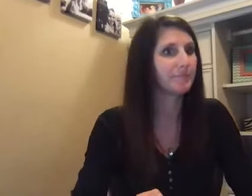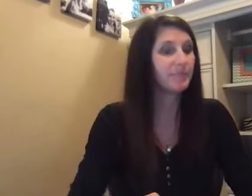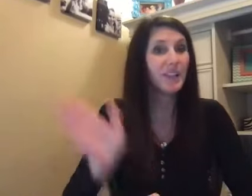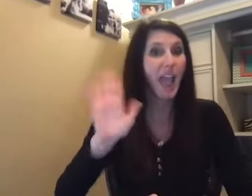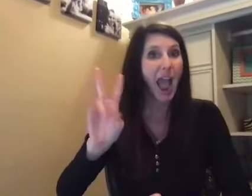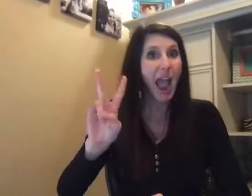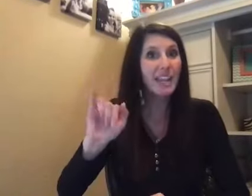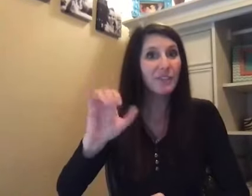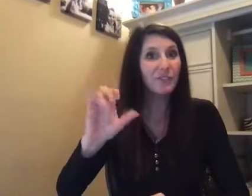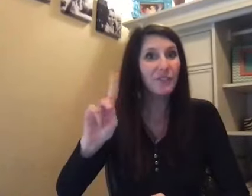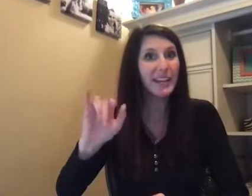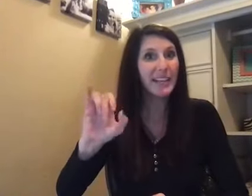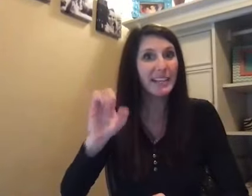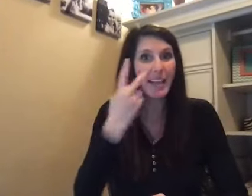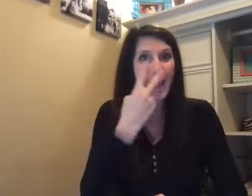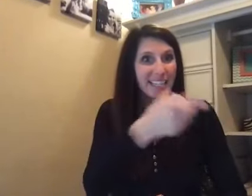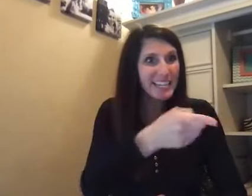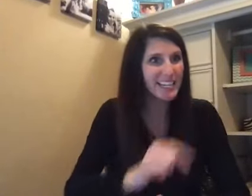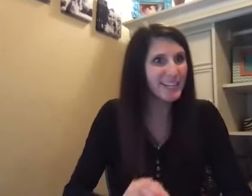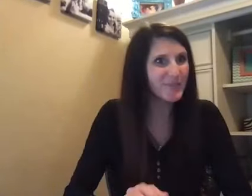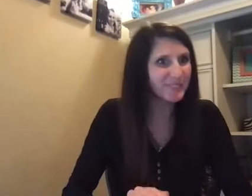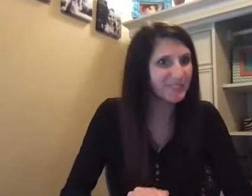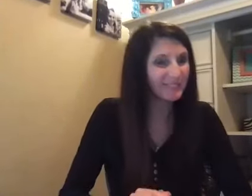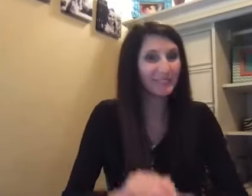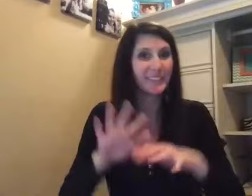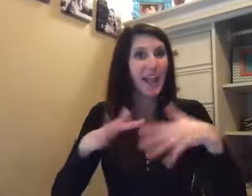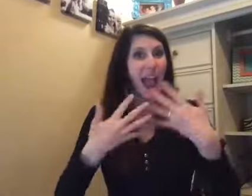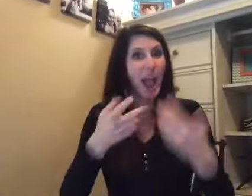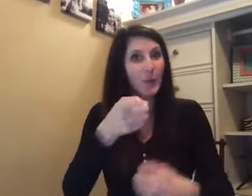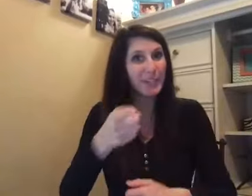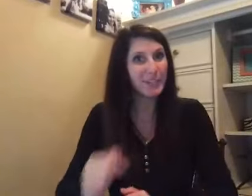Hi Vicky. I see you. How are you?